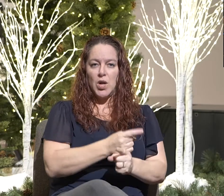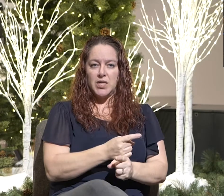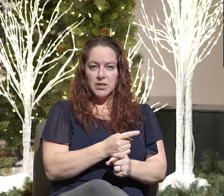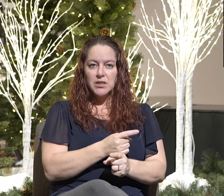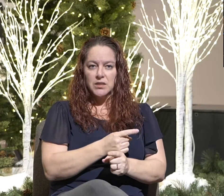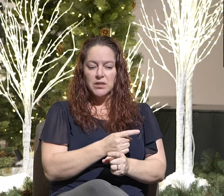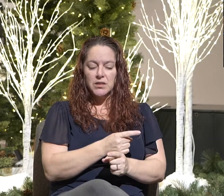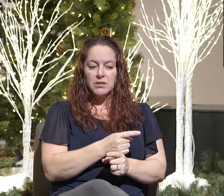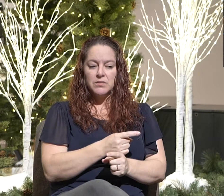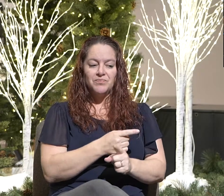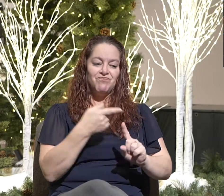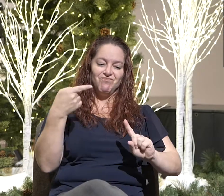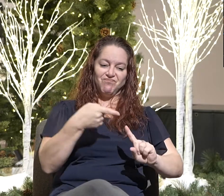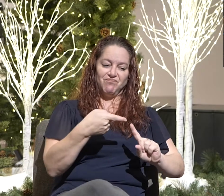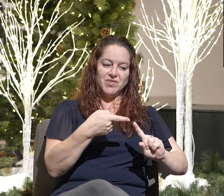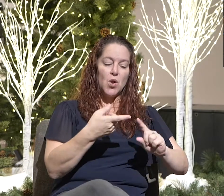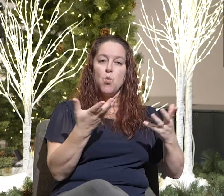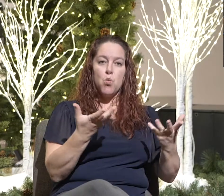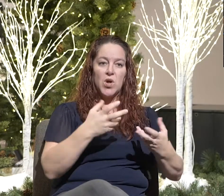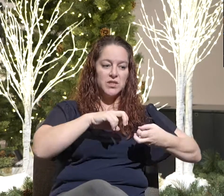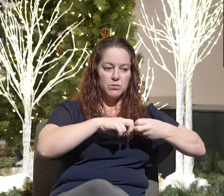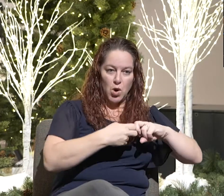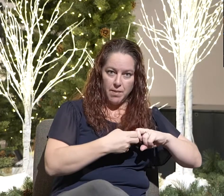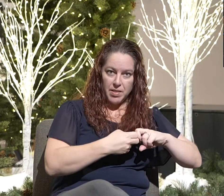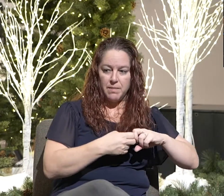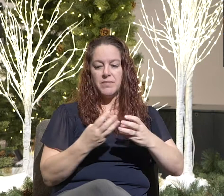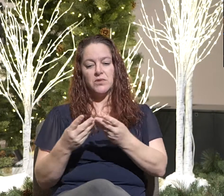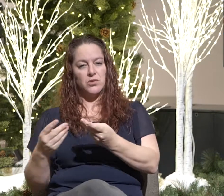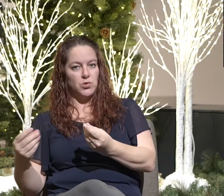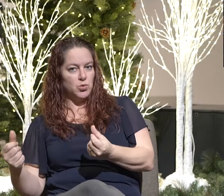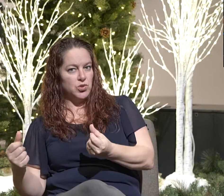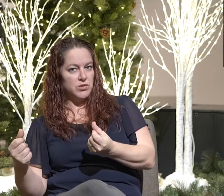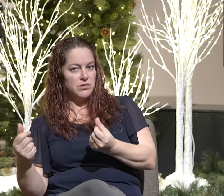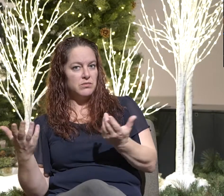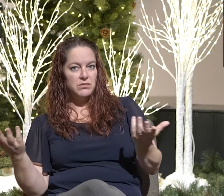what is the problem? This answers the question of the problem and the solution.